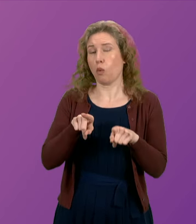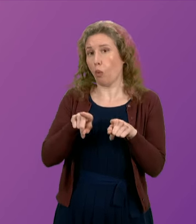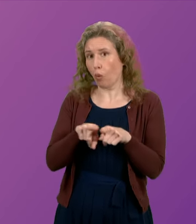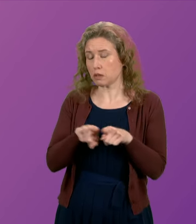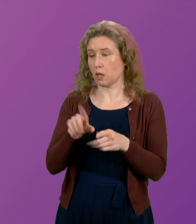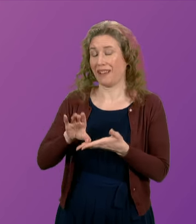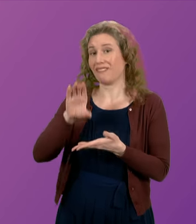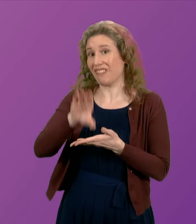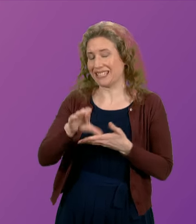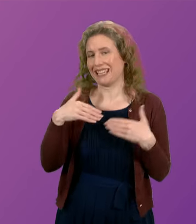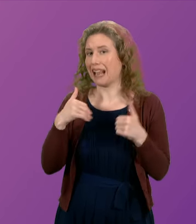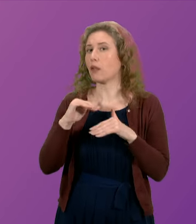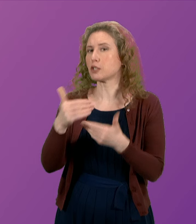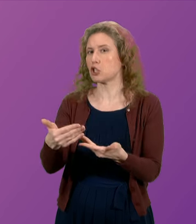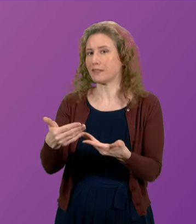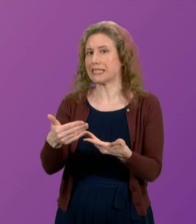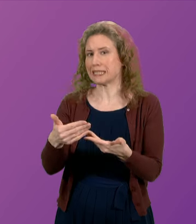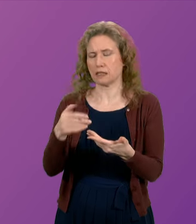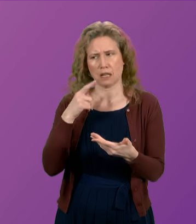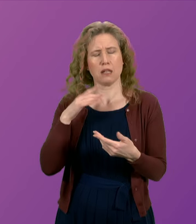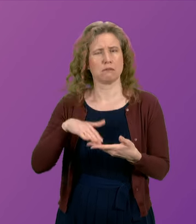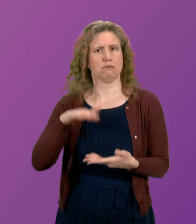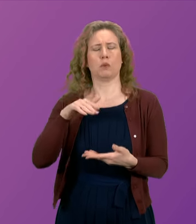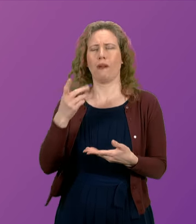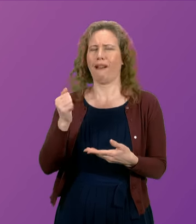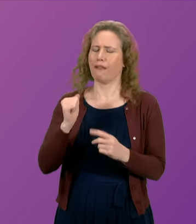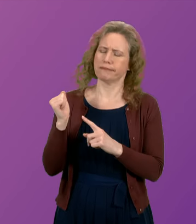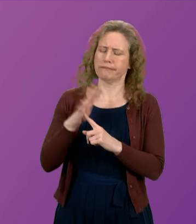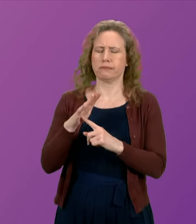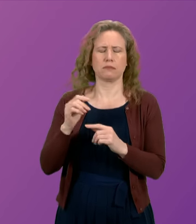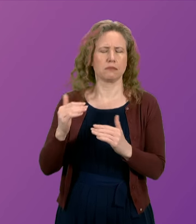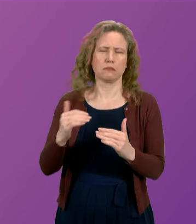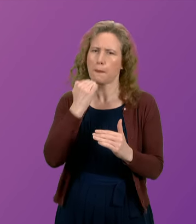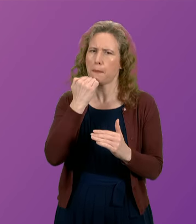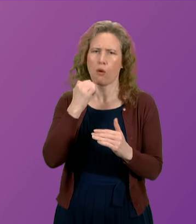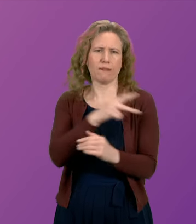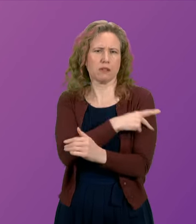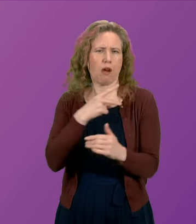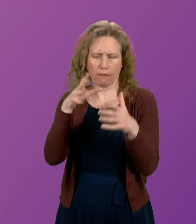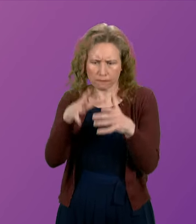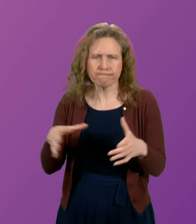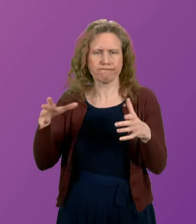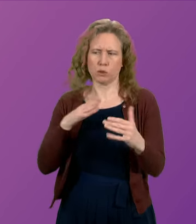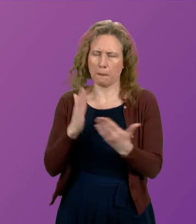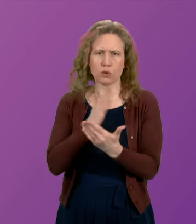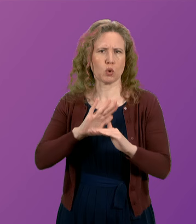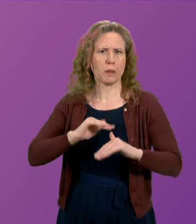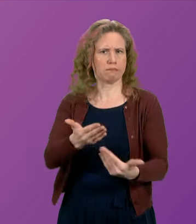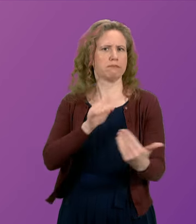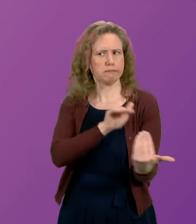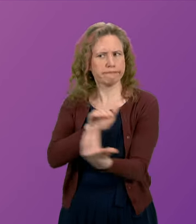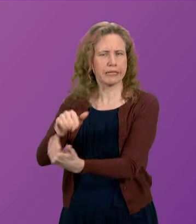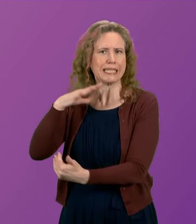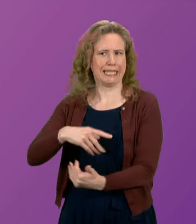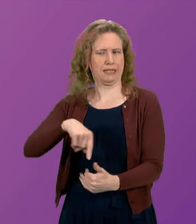investing in our health service to an extent that we now have record levels of staffing to ensure that we can meet the needs and the demands of the population